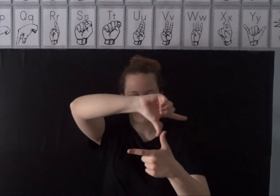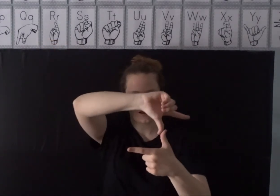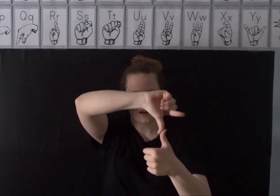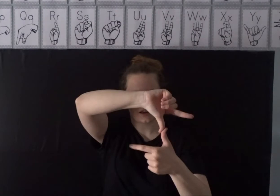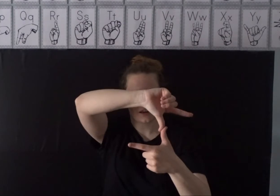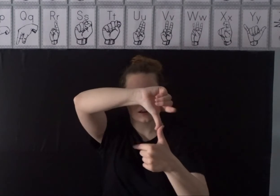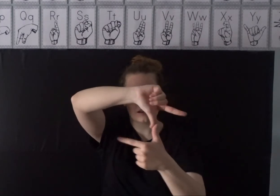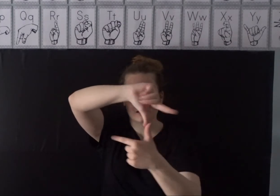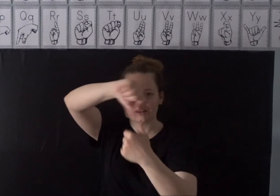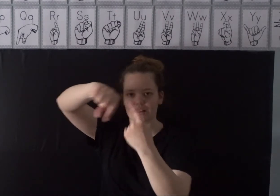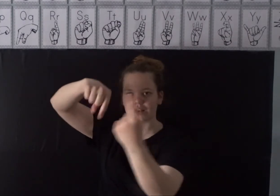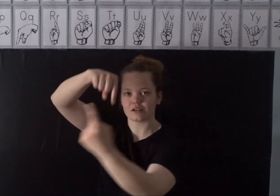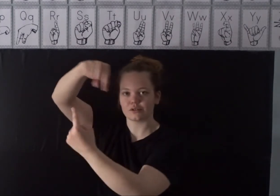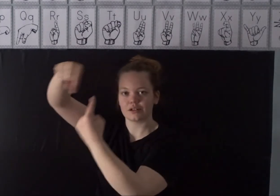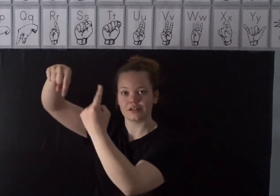Like a tornado.